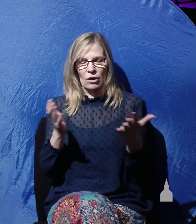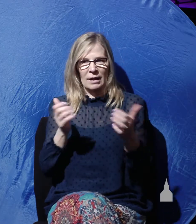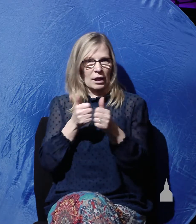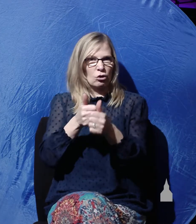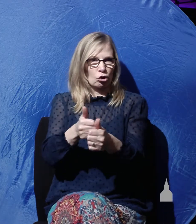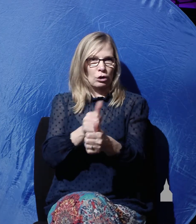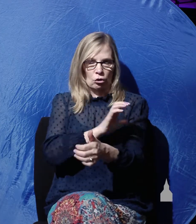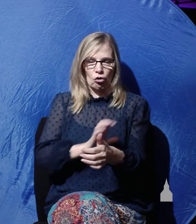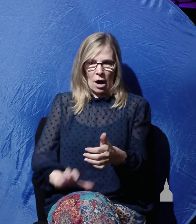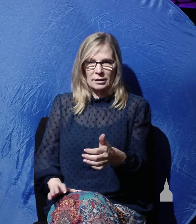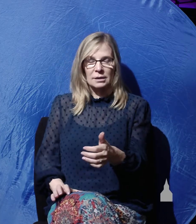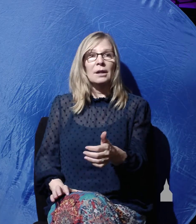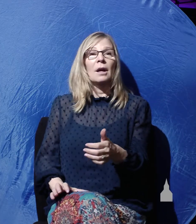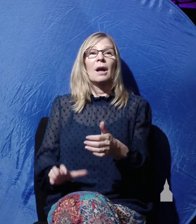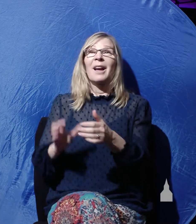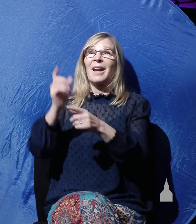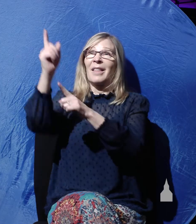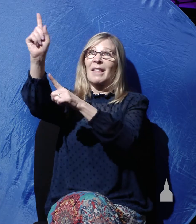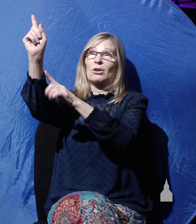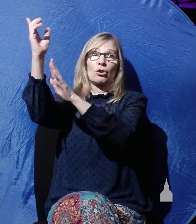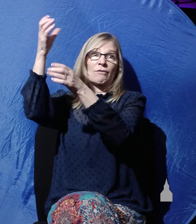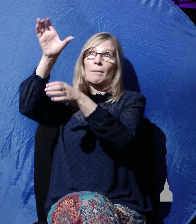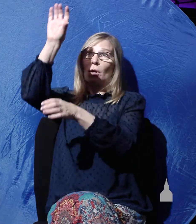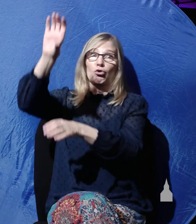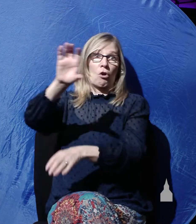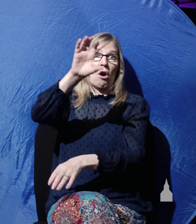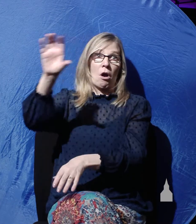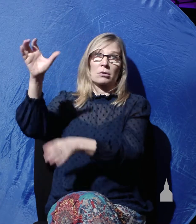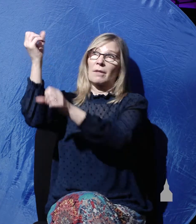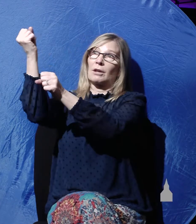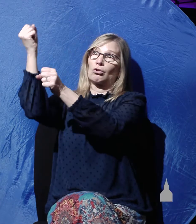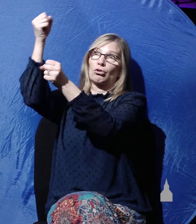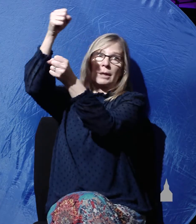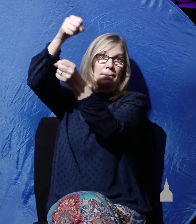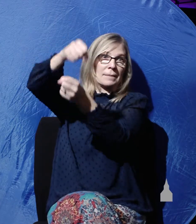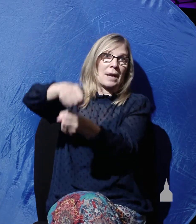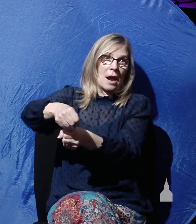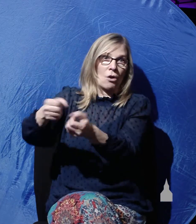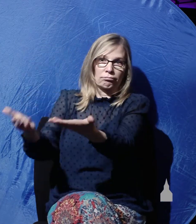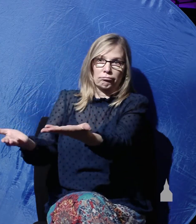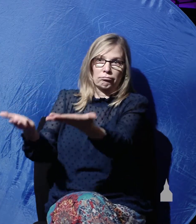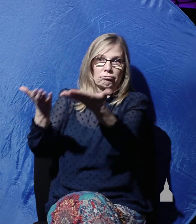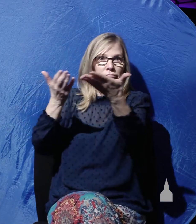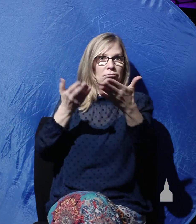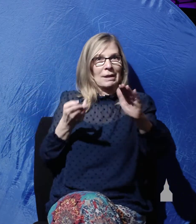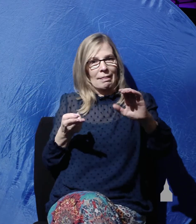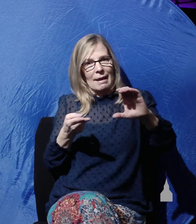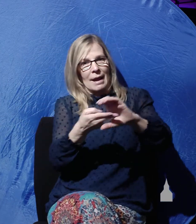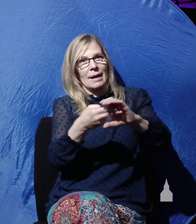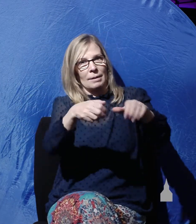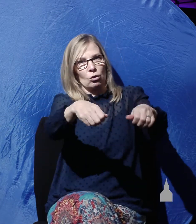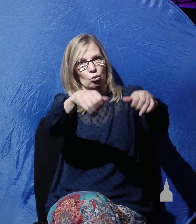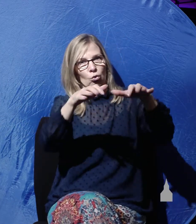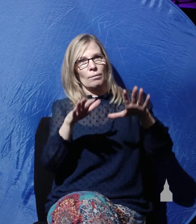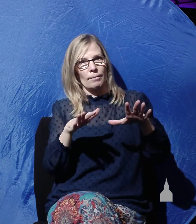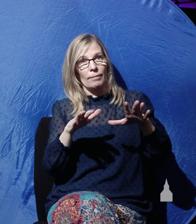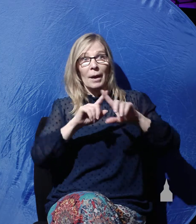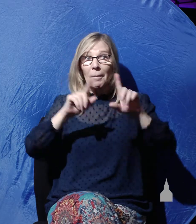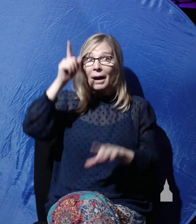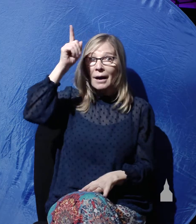they took him down from the cross and they laid him in a tomb. But God raised him from the dead. And for many days he